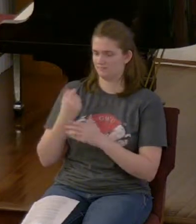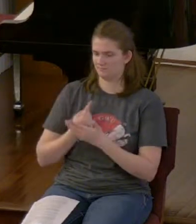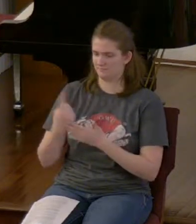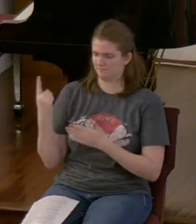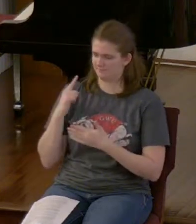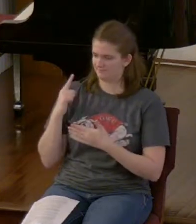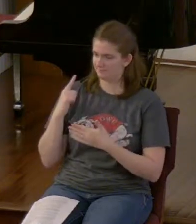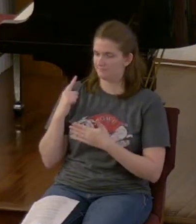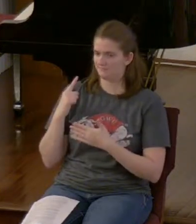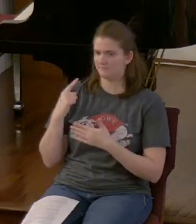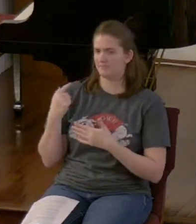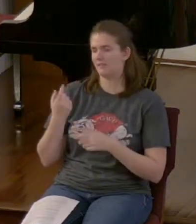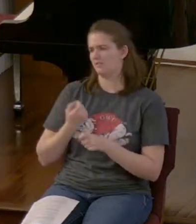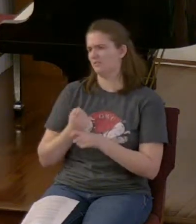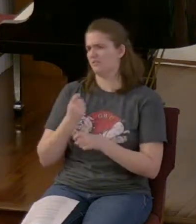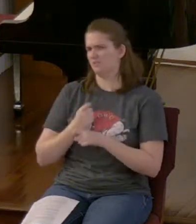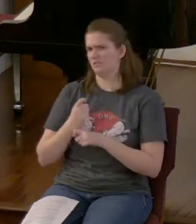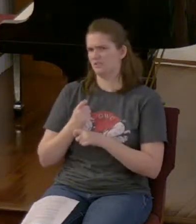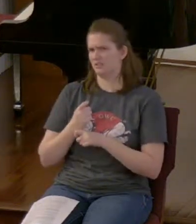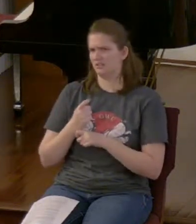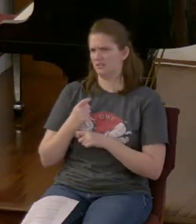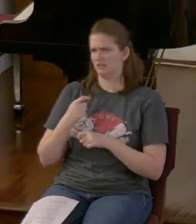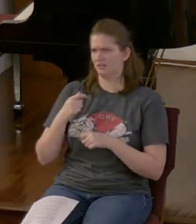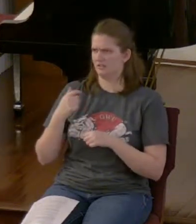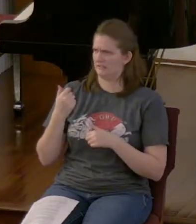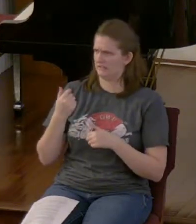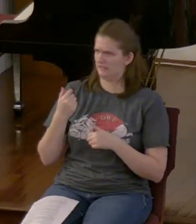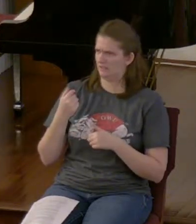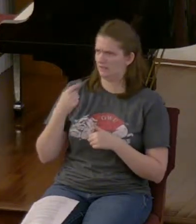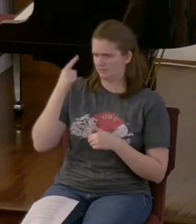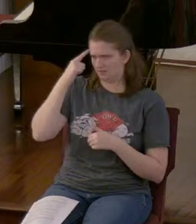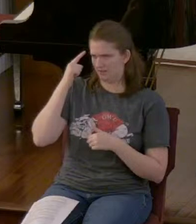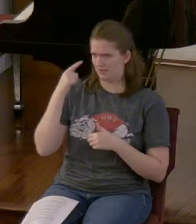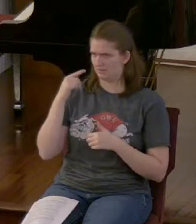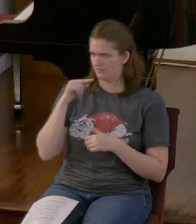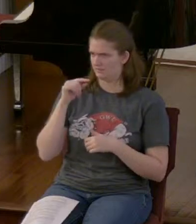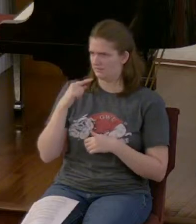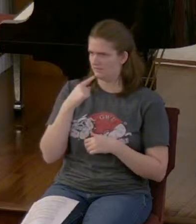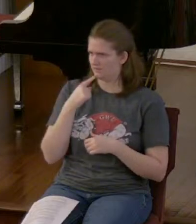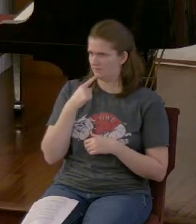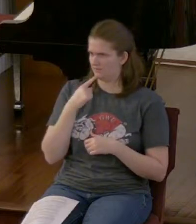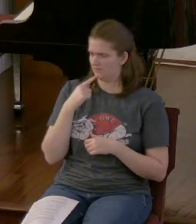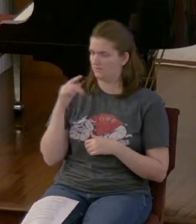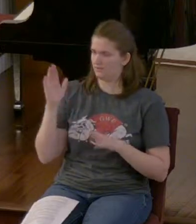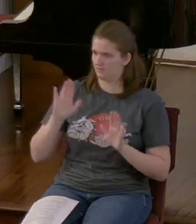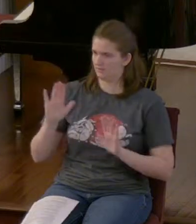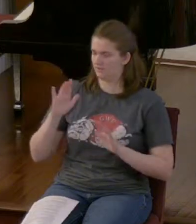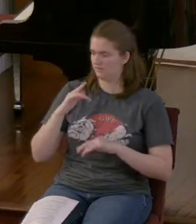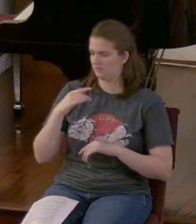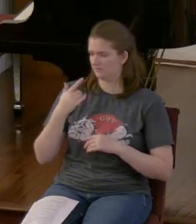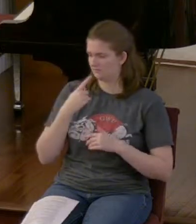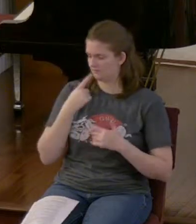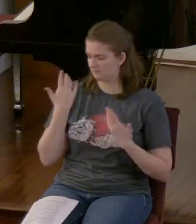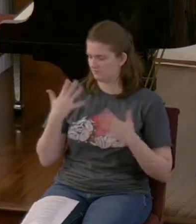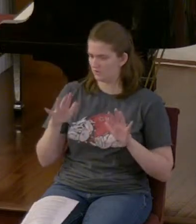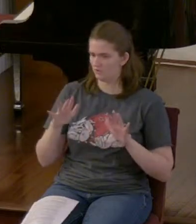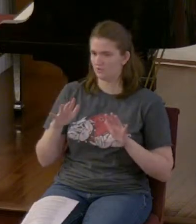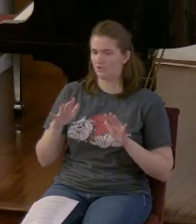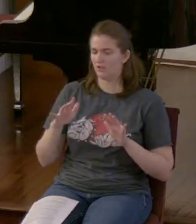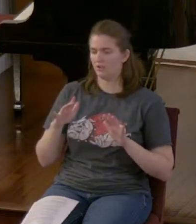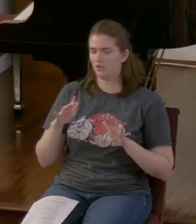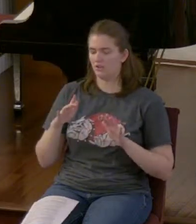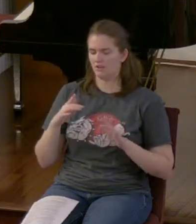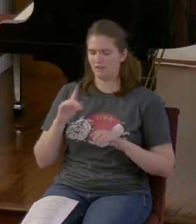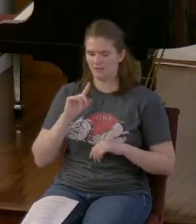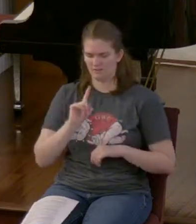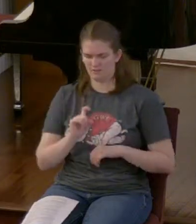I was joking. I can't remember if I said this Sunday or not. I said it to somebody. I said, what did you do over Easter break? And